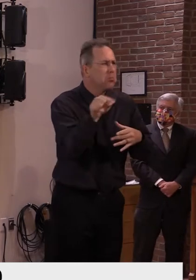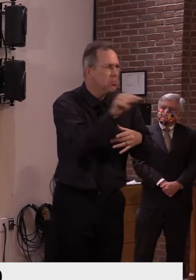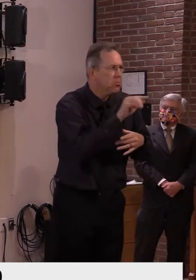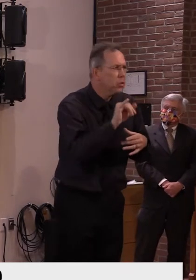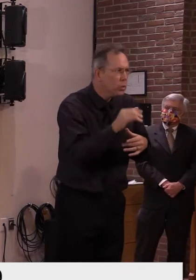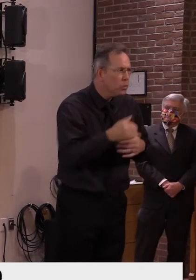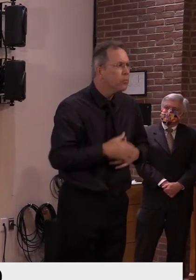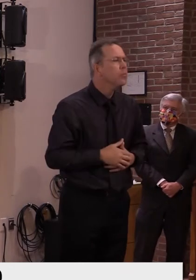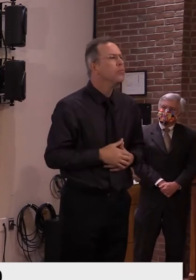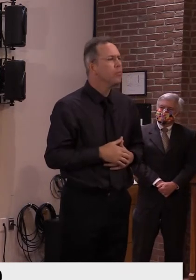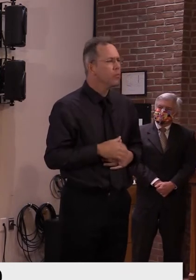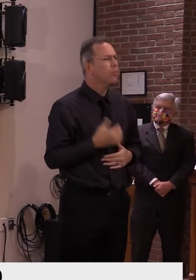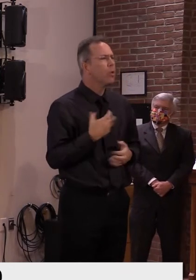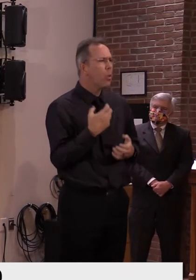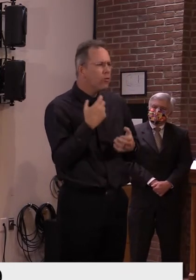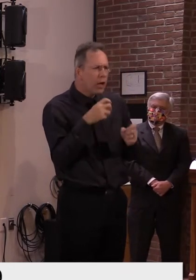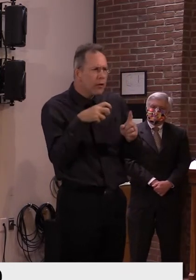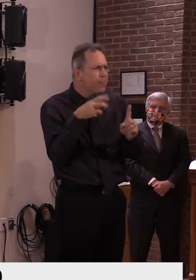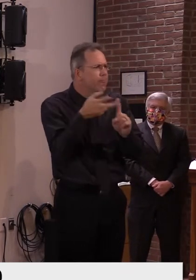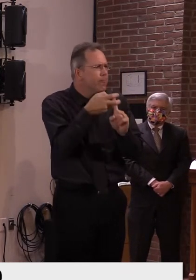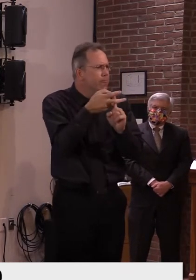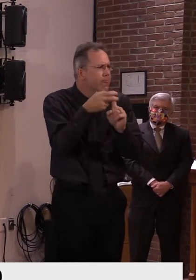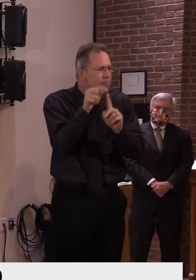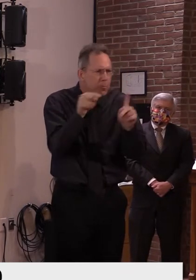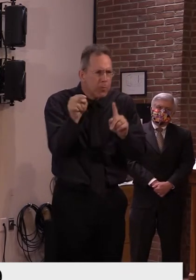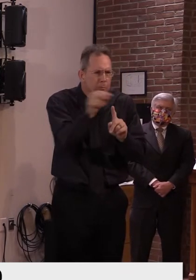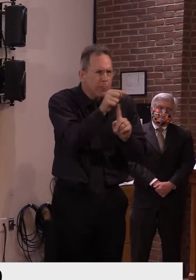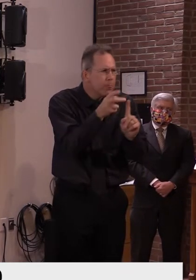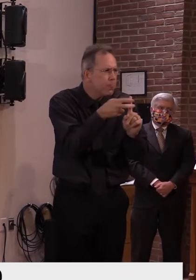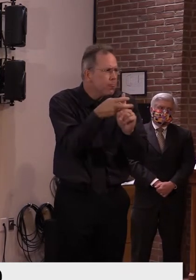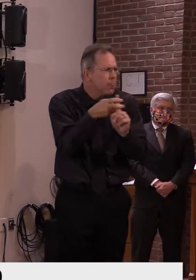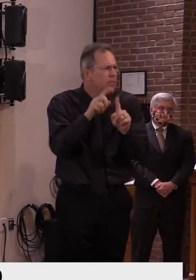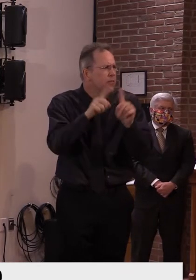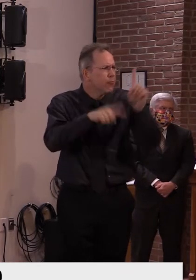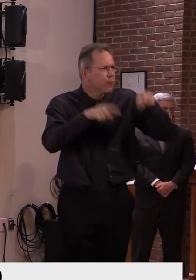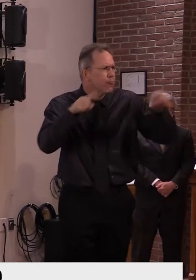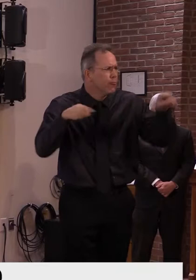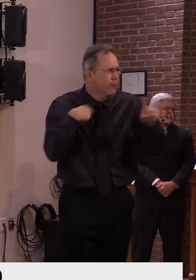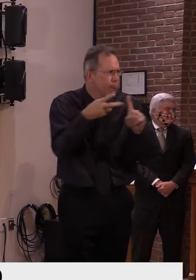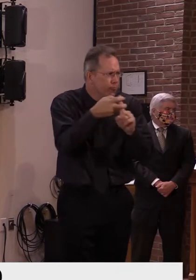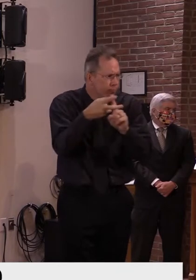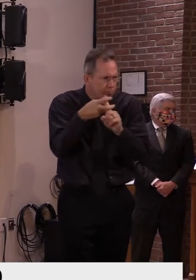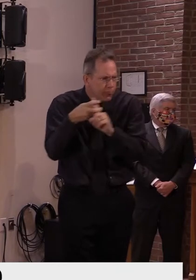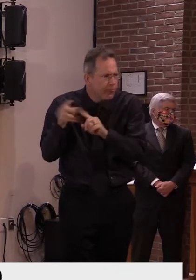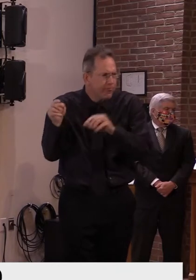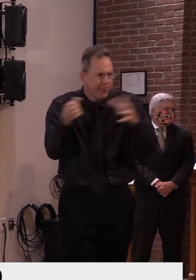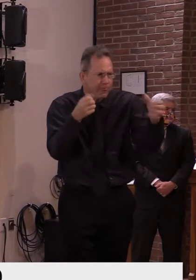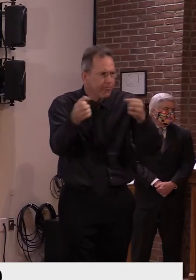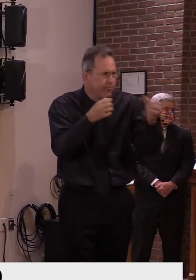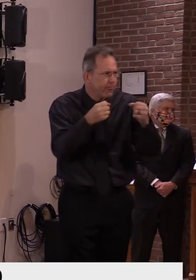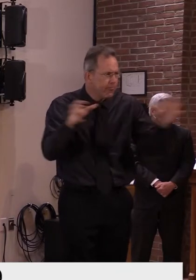And we want to make sure that we offer all information and opportunity for everyone to participate.